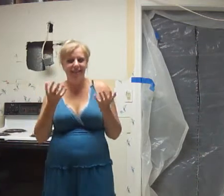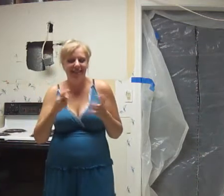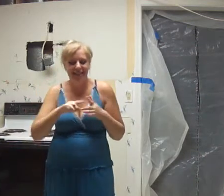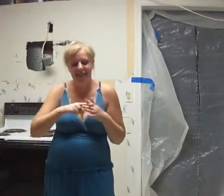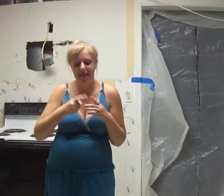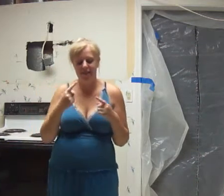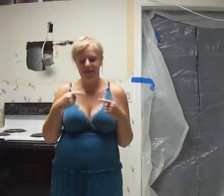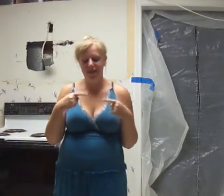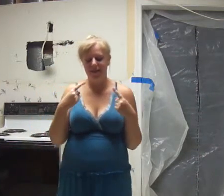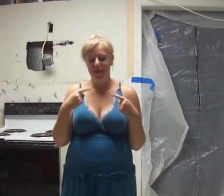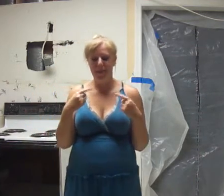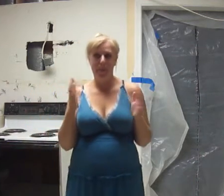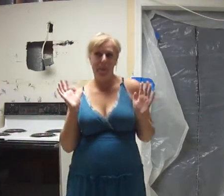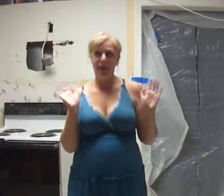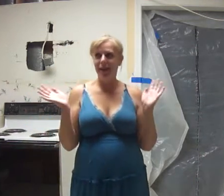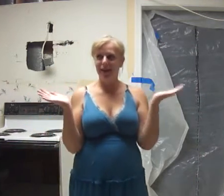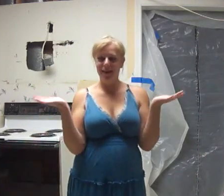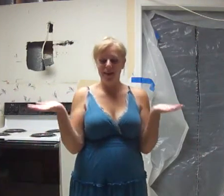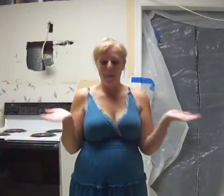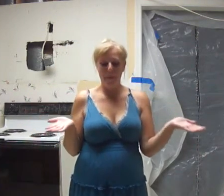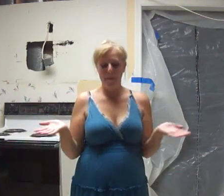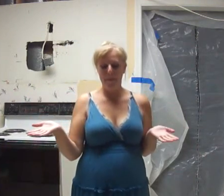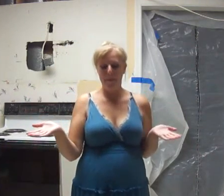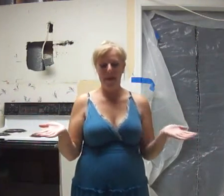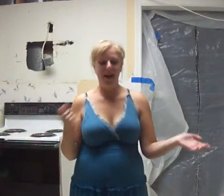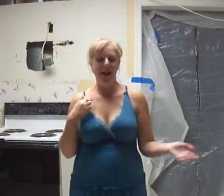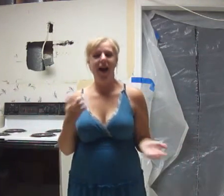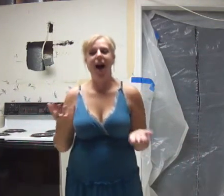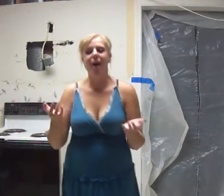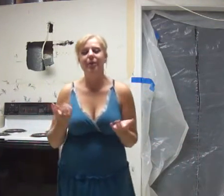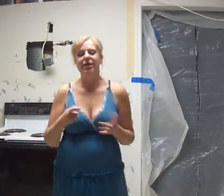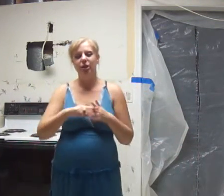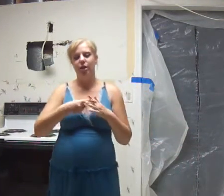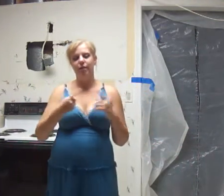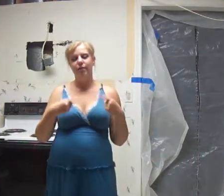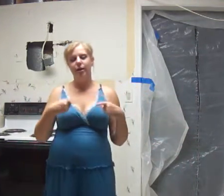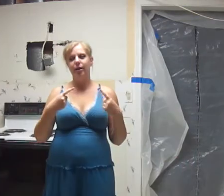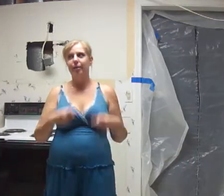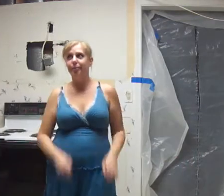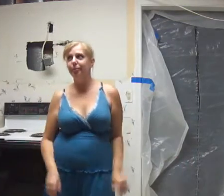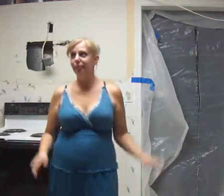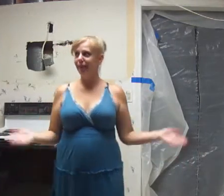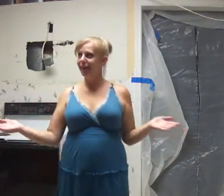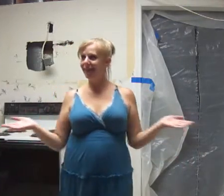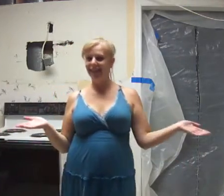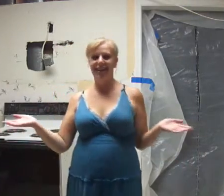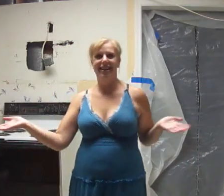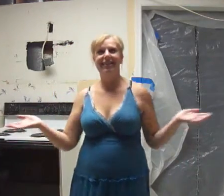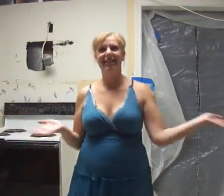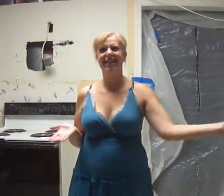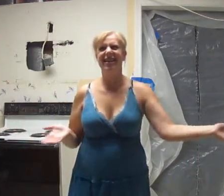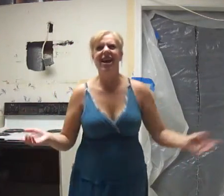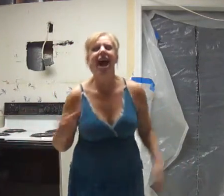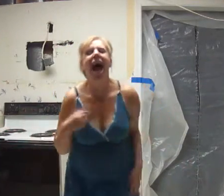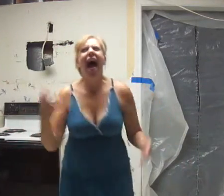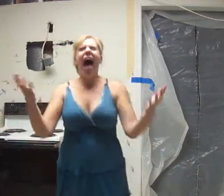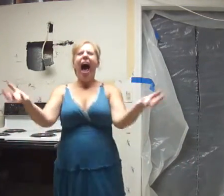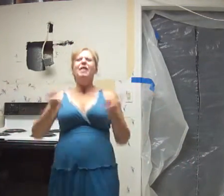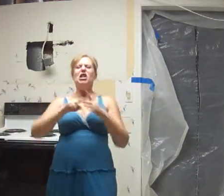want to start a fight. Na na na na na na, I want to start a fight. Na na na na na na na, I want to